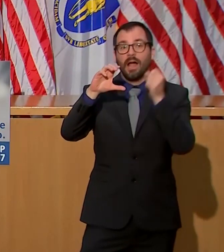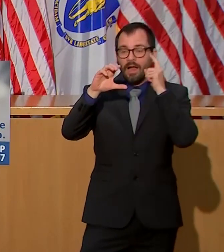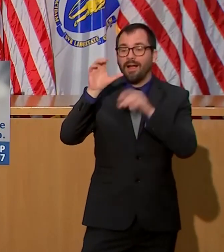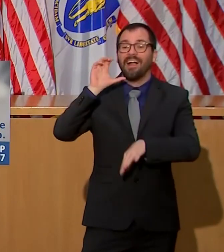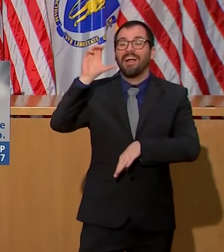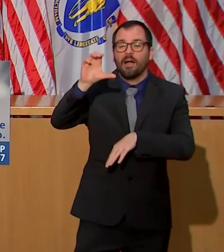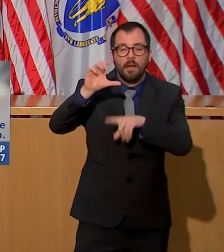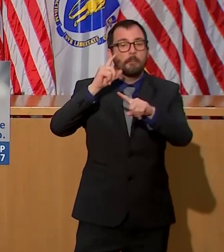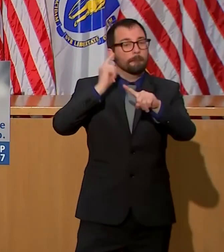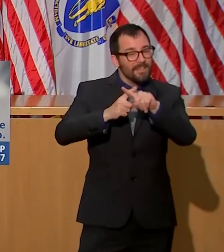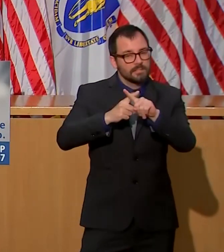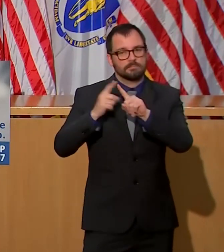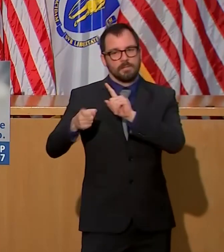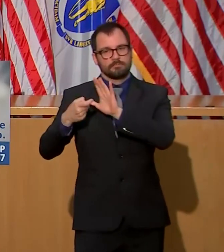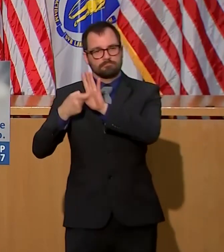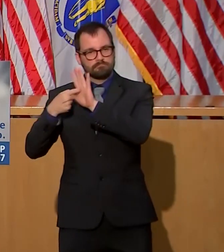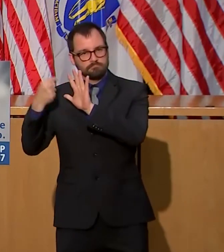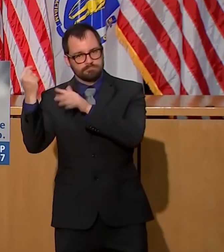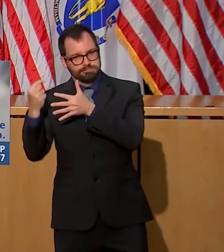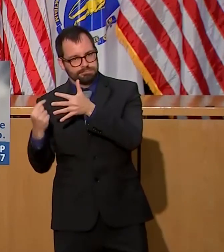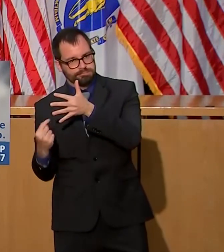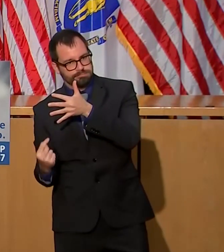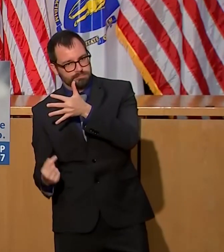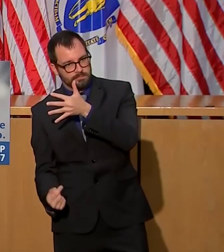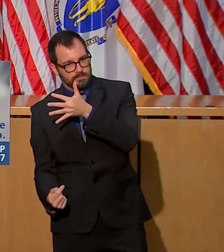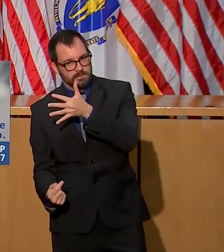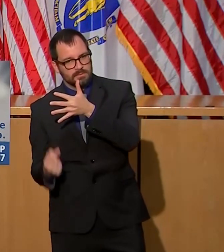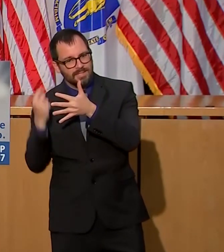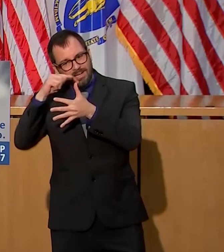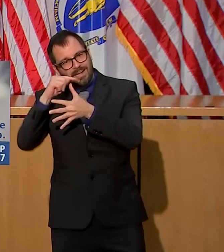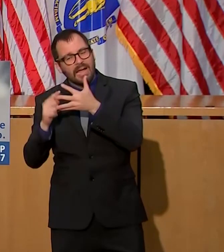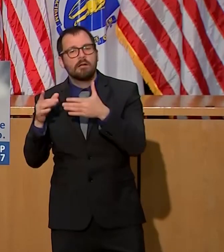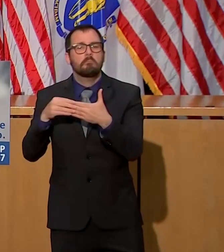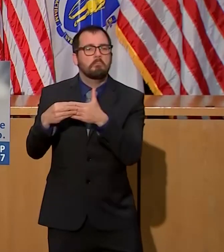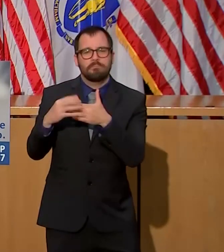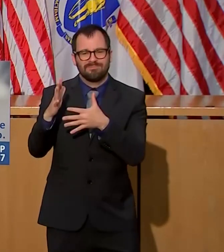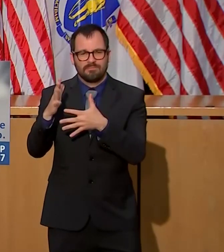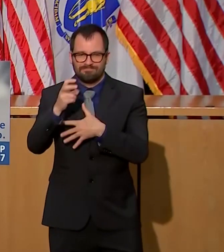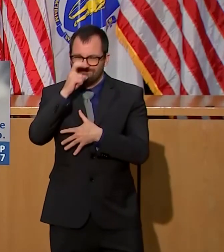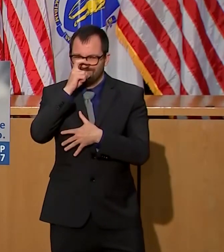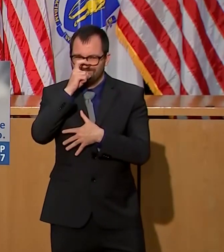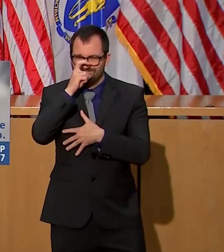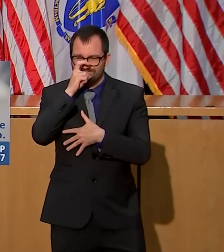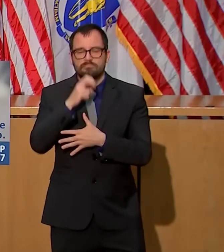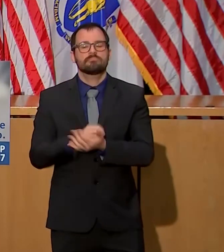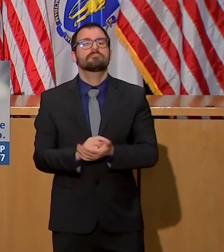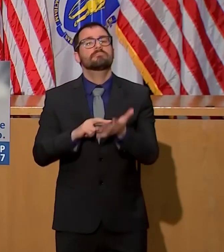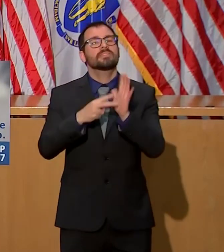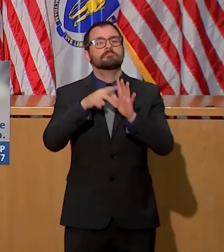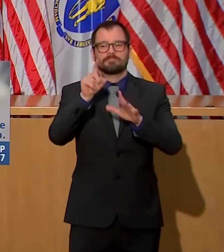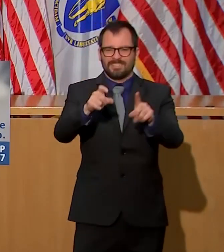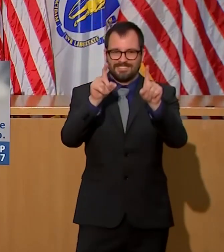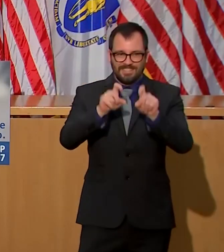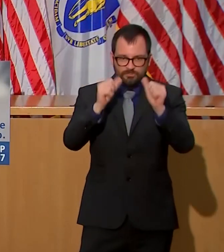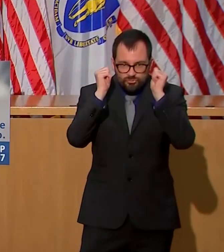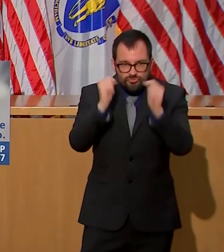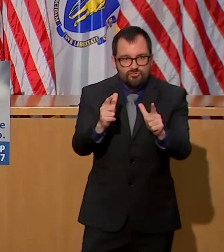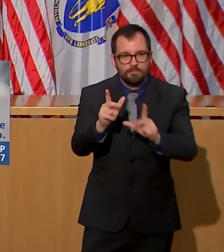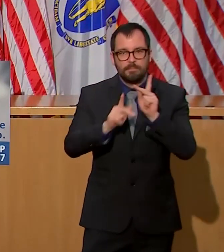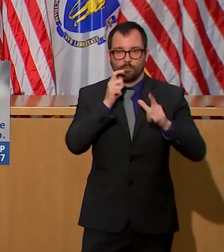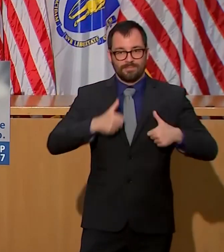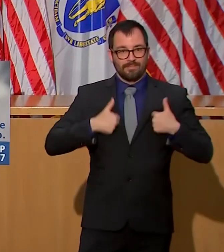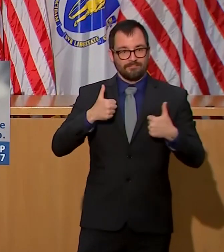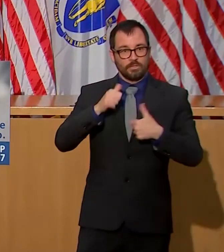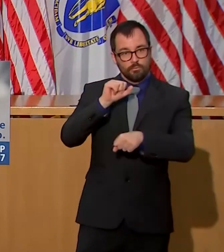testing all staff and residents for COVID-19, adherence to a 28-point infection control checklist based